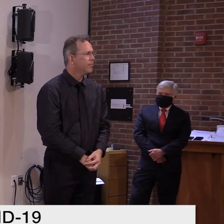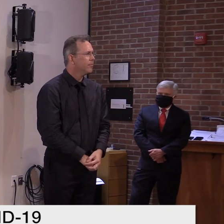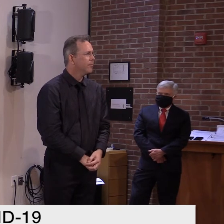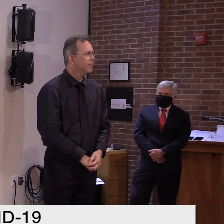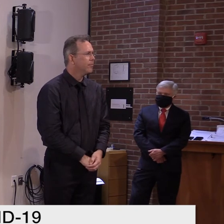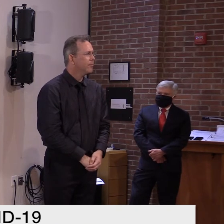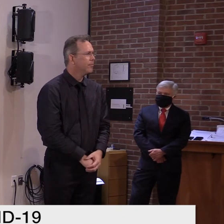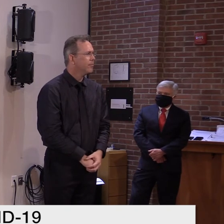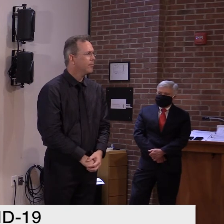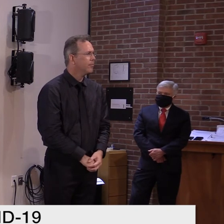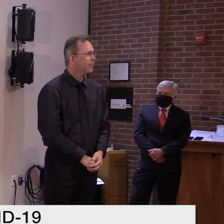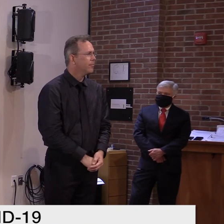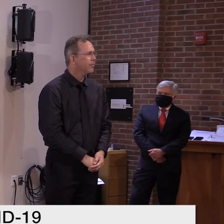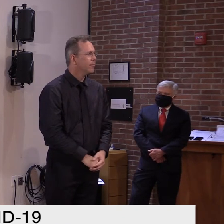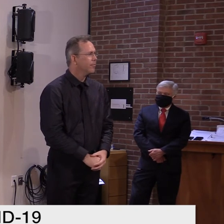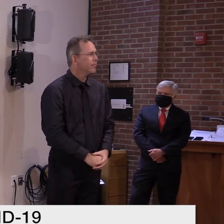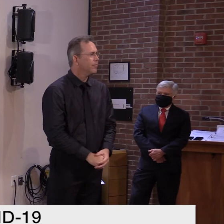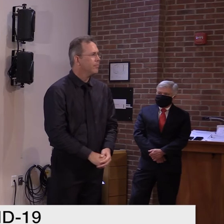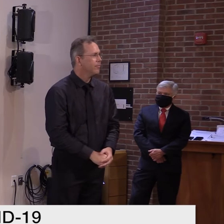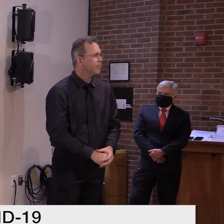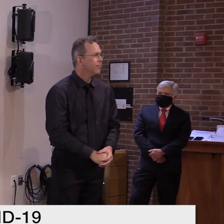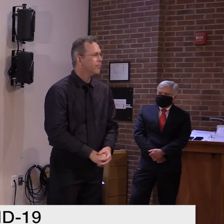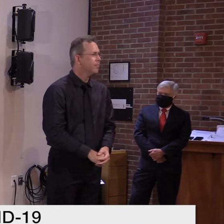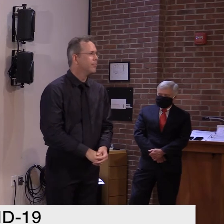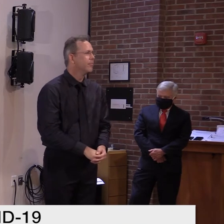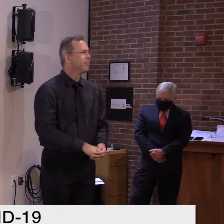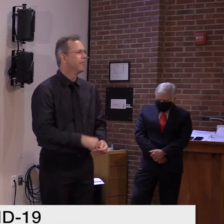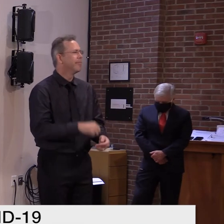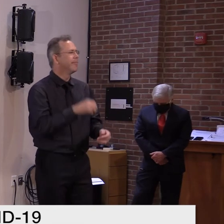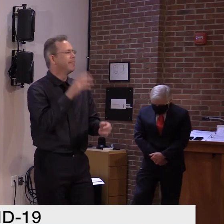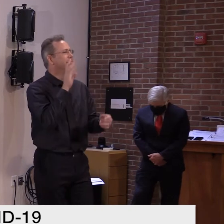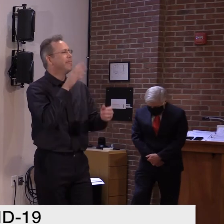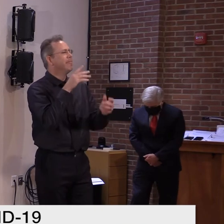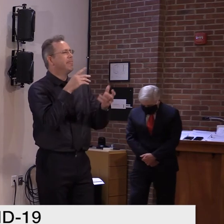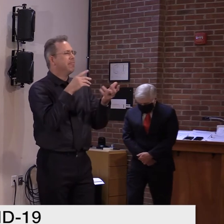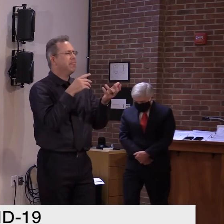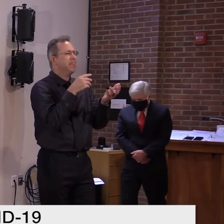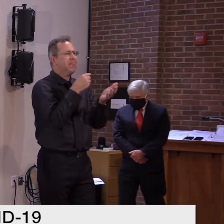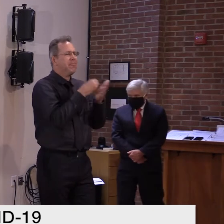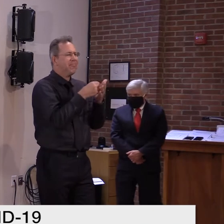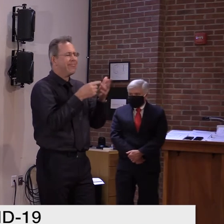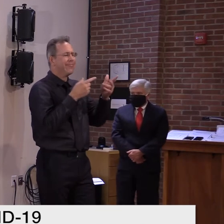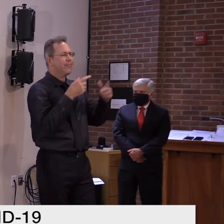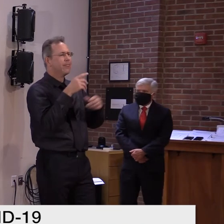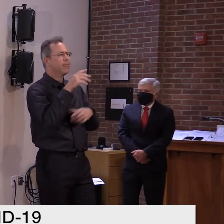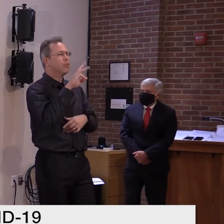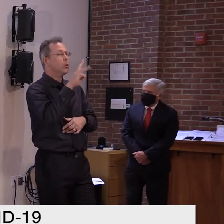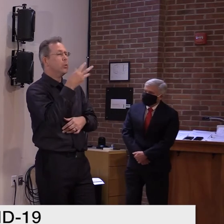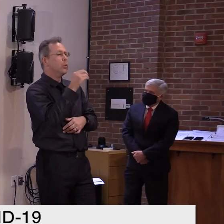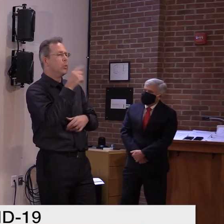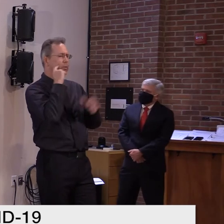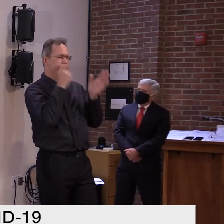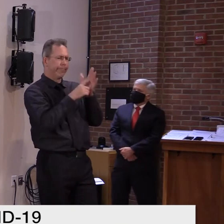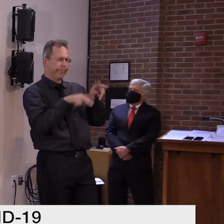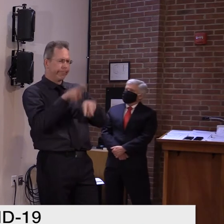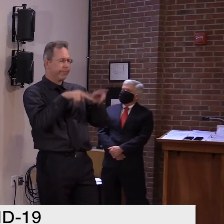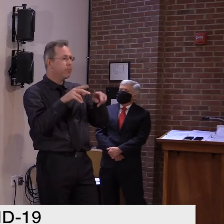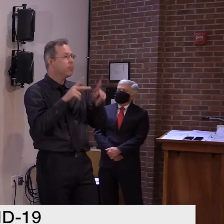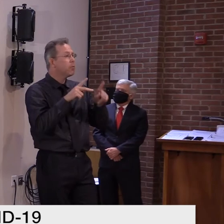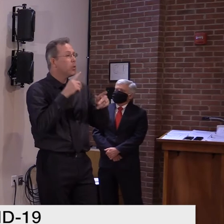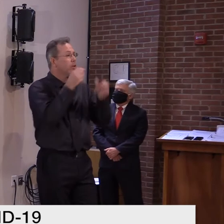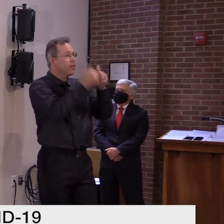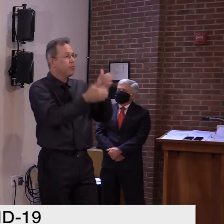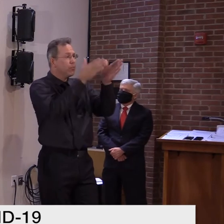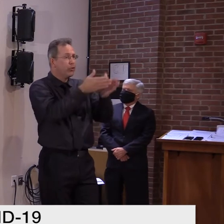we saved at least that many to date? And when you, as you're moving forward, uh, what kind of